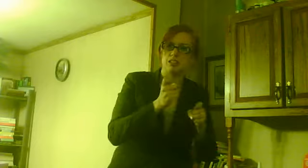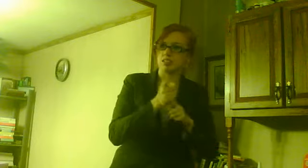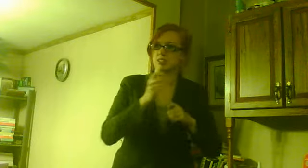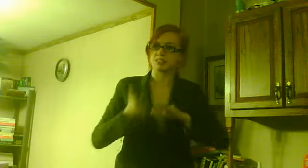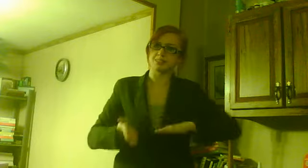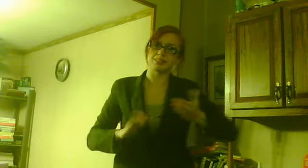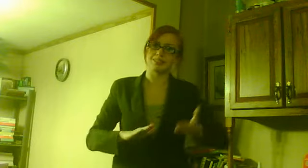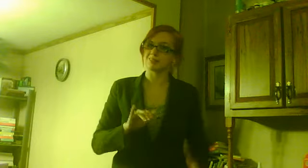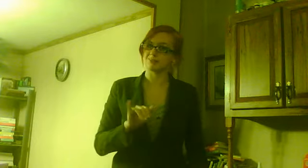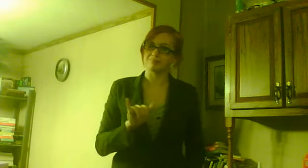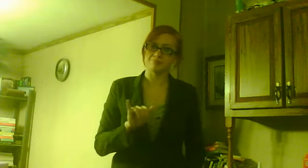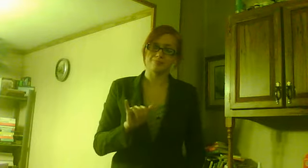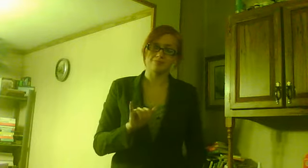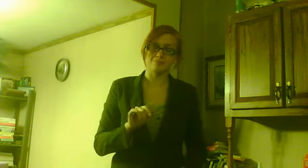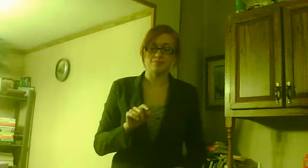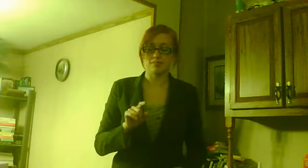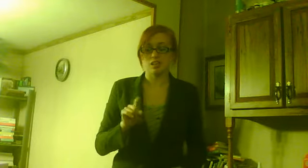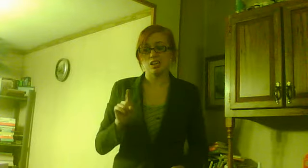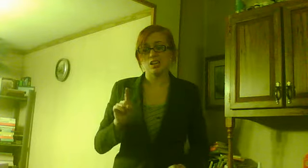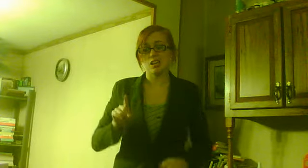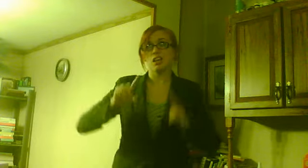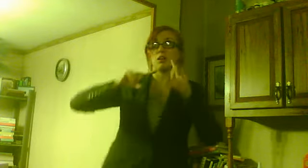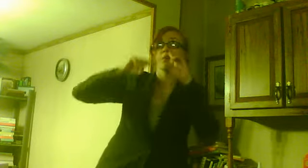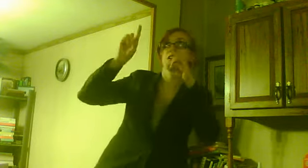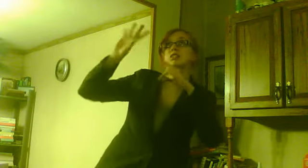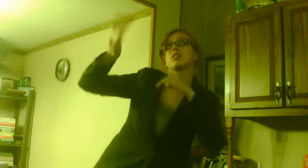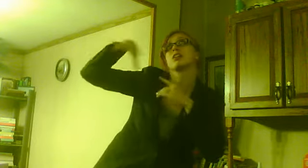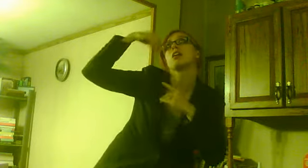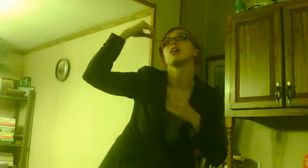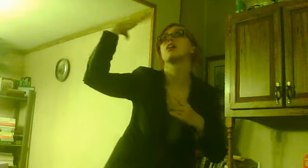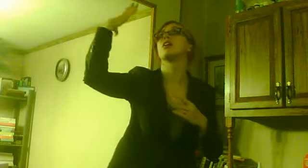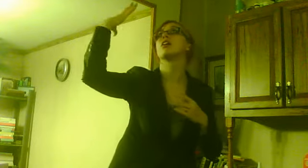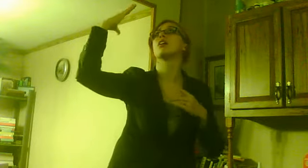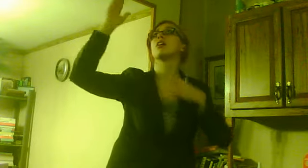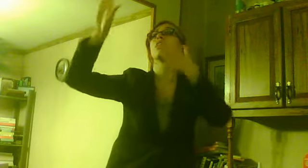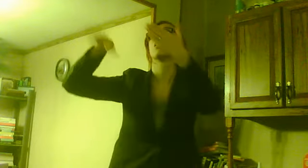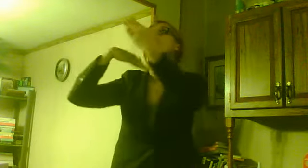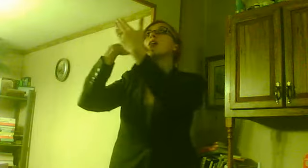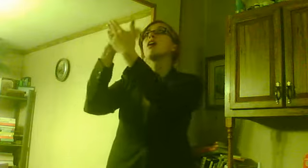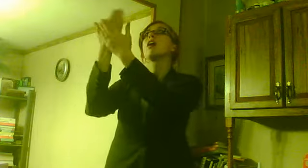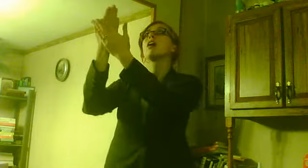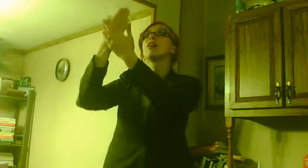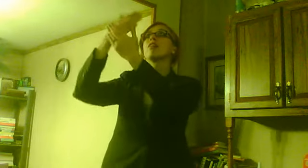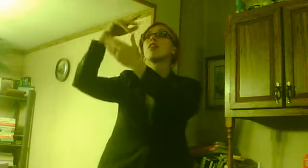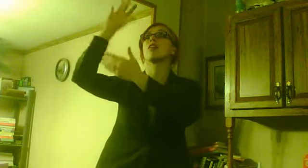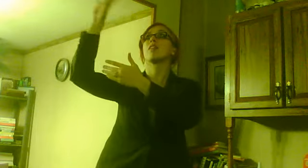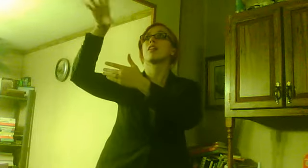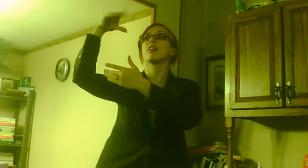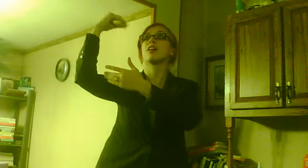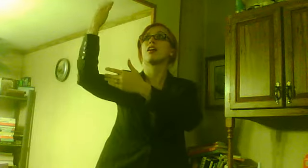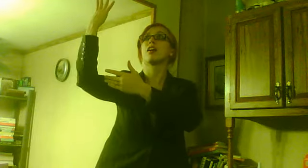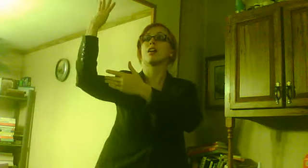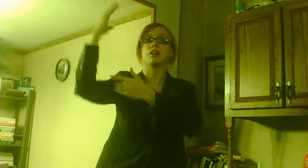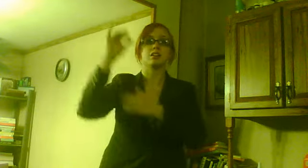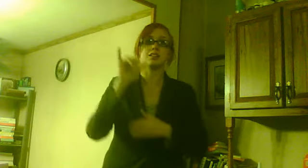And then he went to the sun. And when he got there, the sun was a wilted